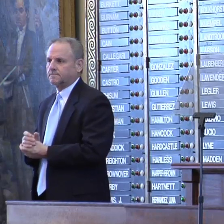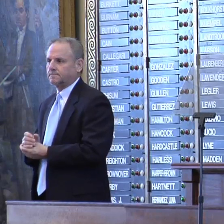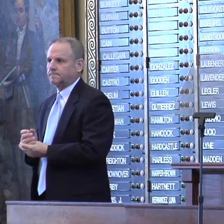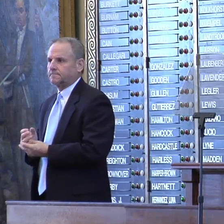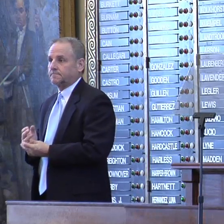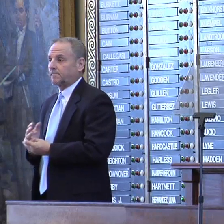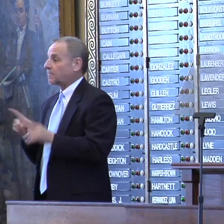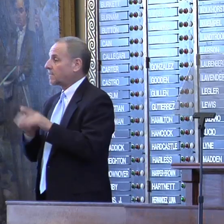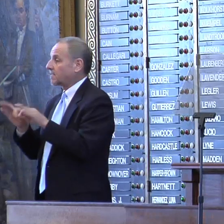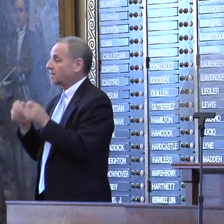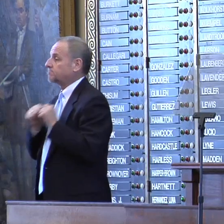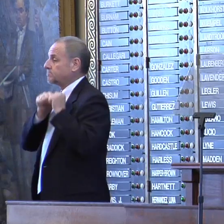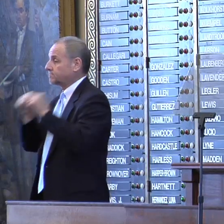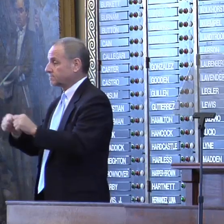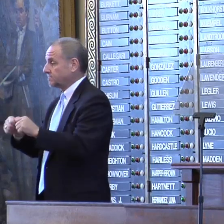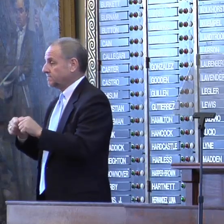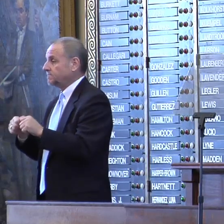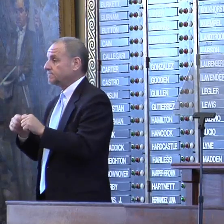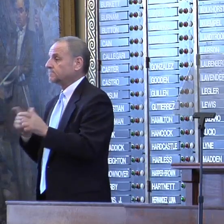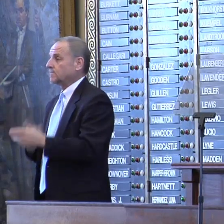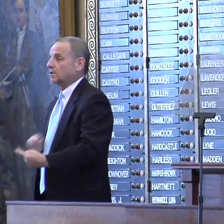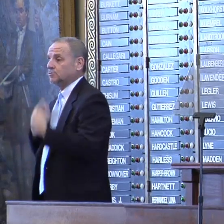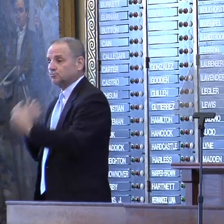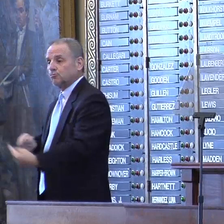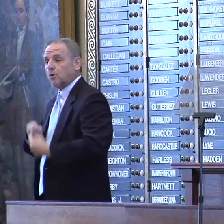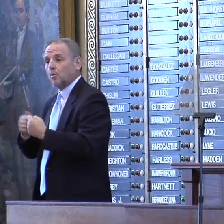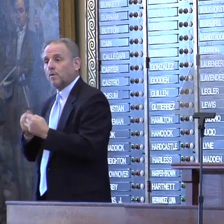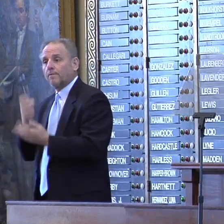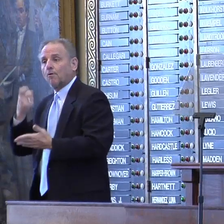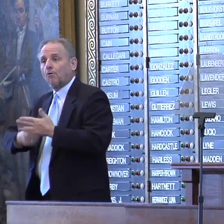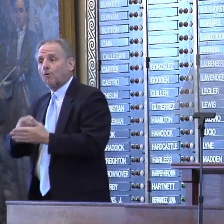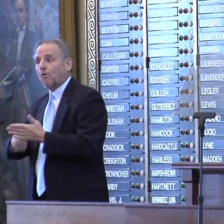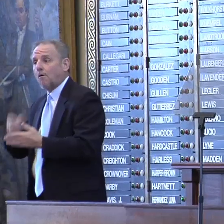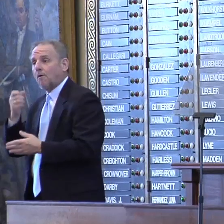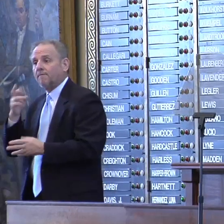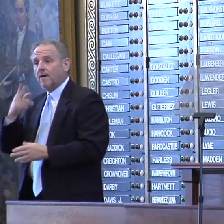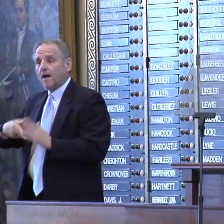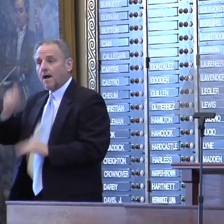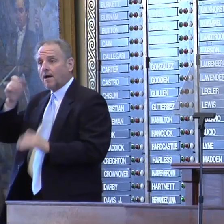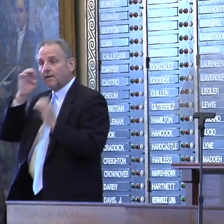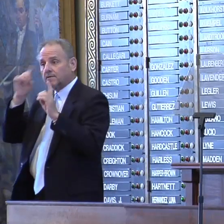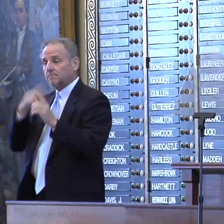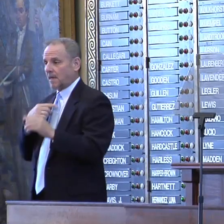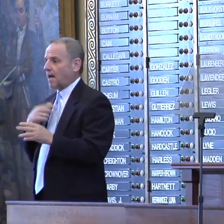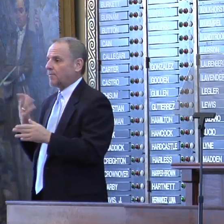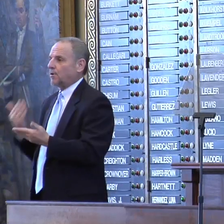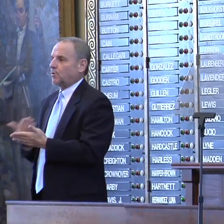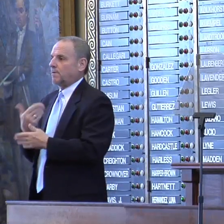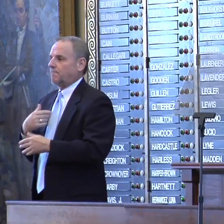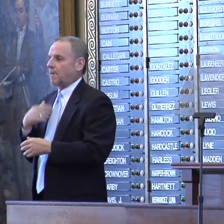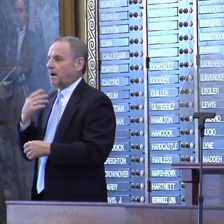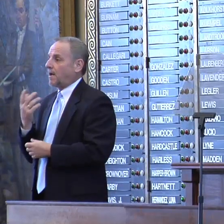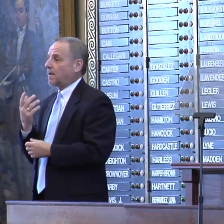As families continue to struggle with the cost of higher education, I'm renewing my call for a four-year